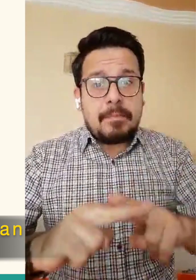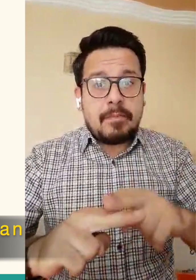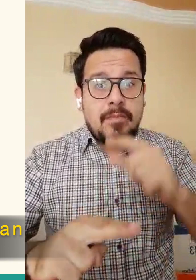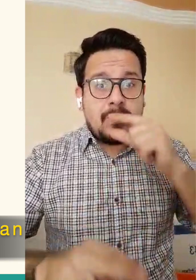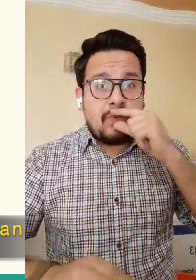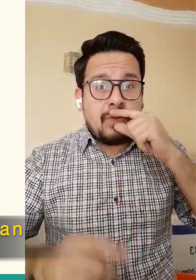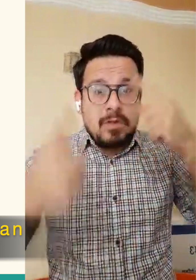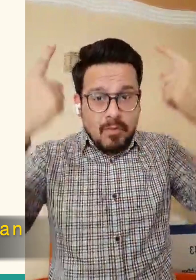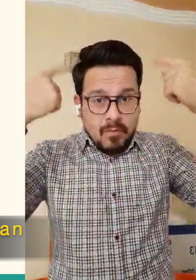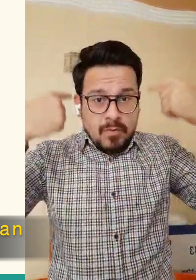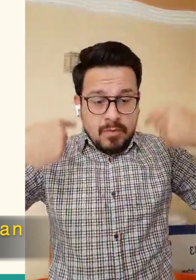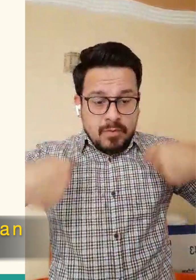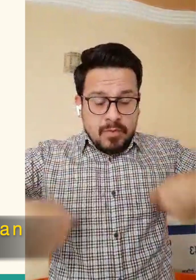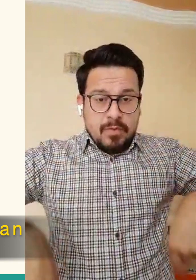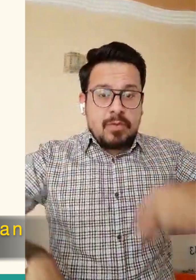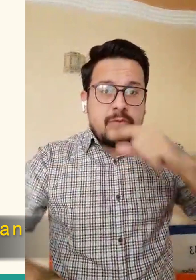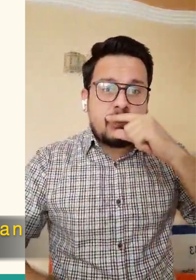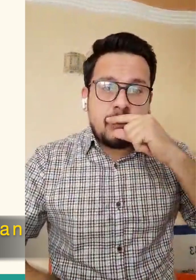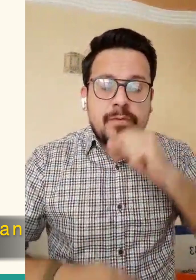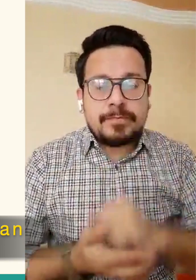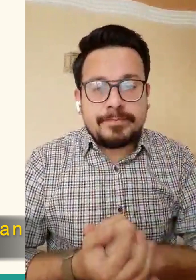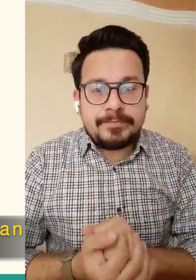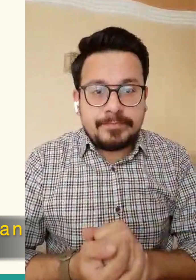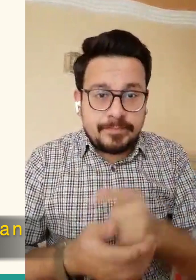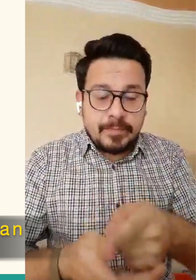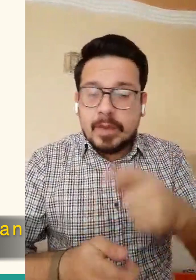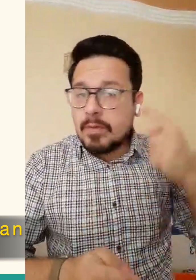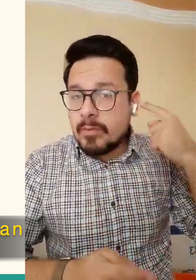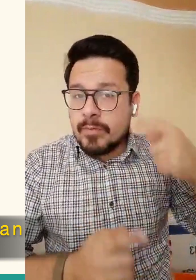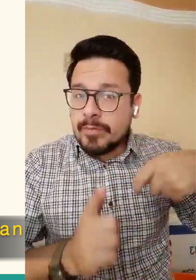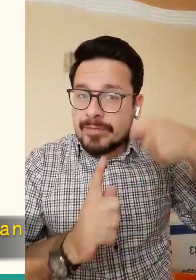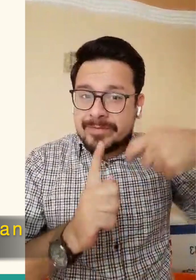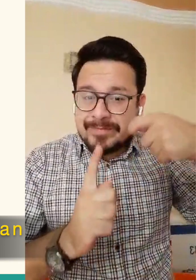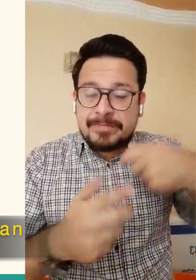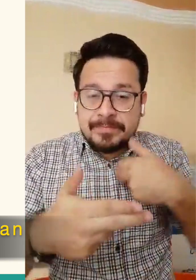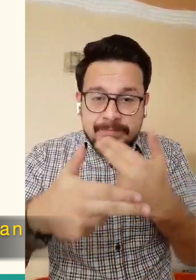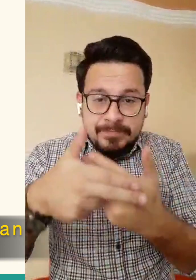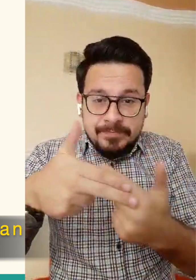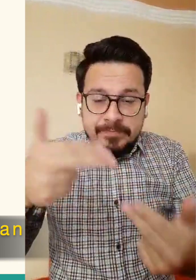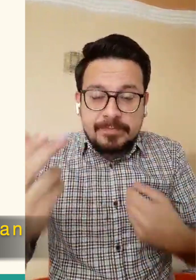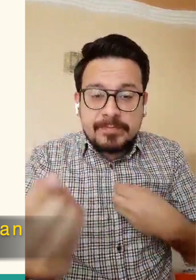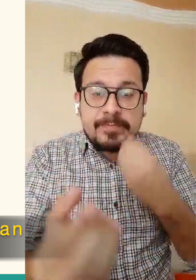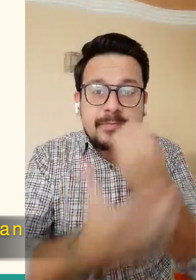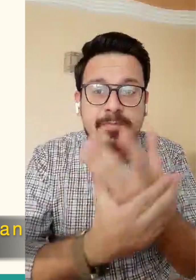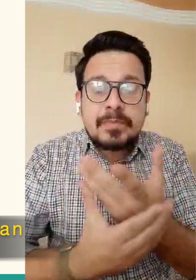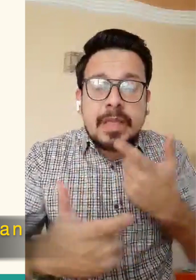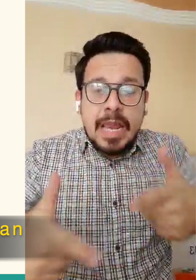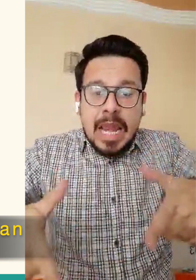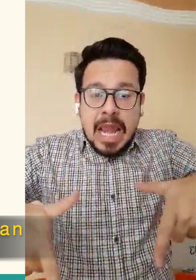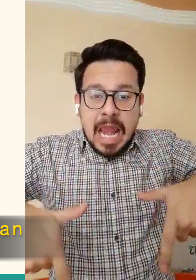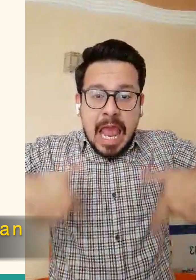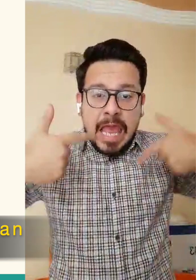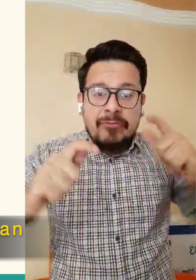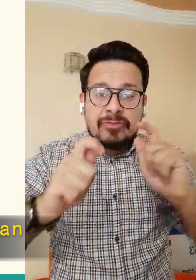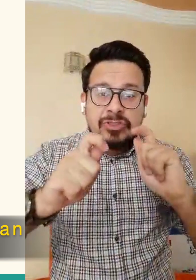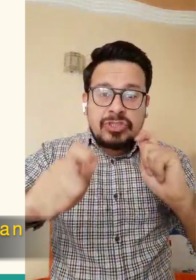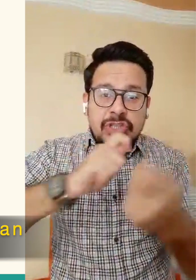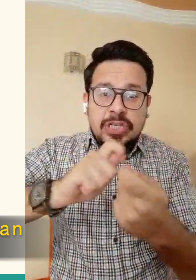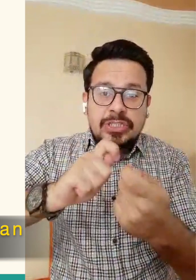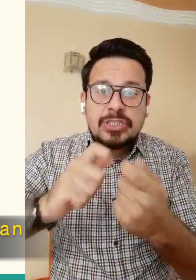In this video, we will discuss how we can improve on different aspects